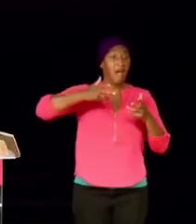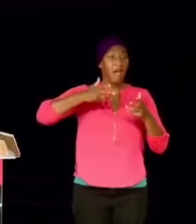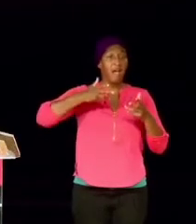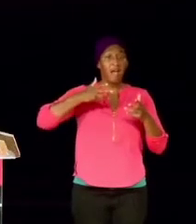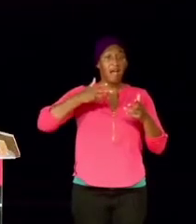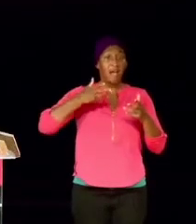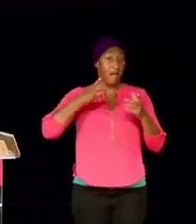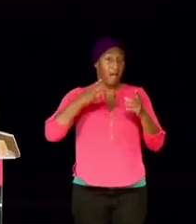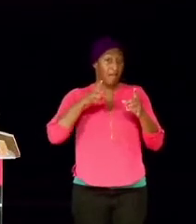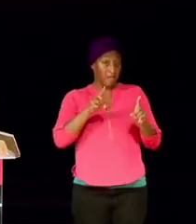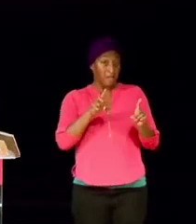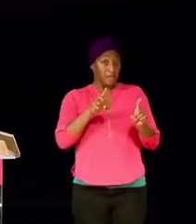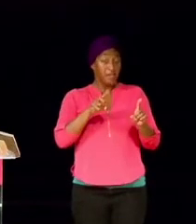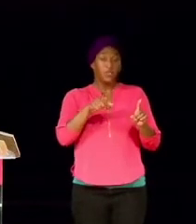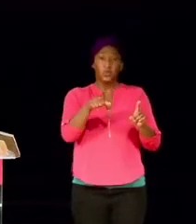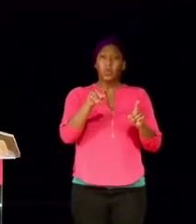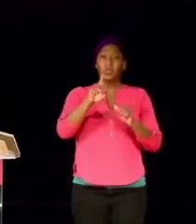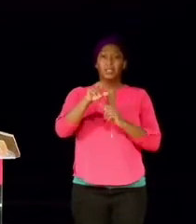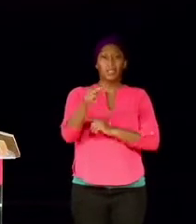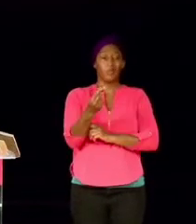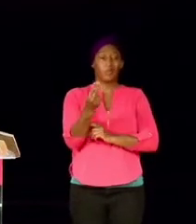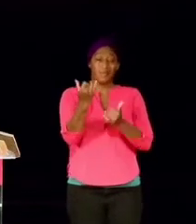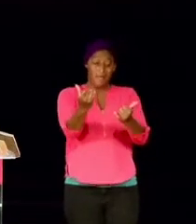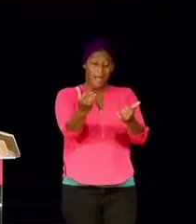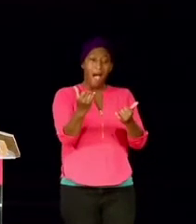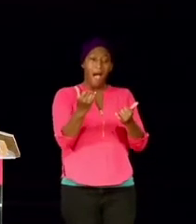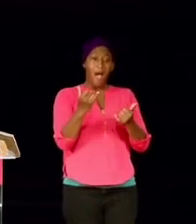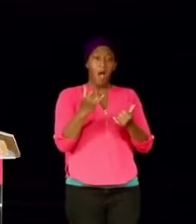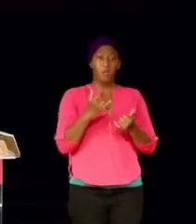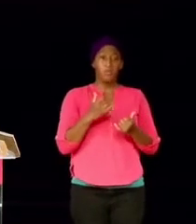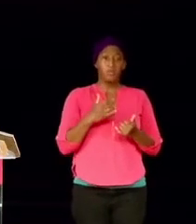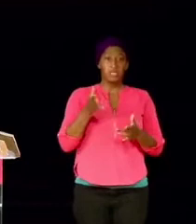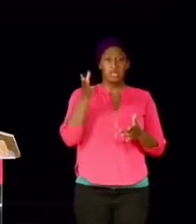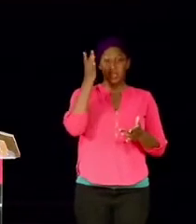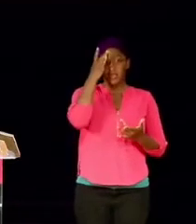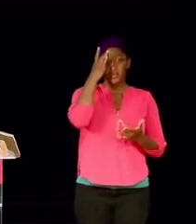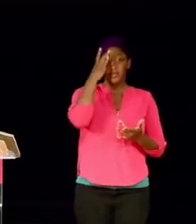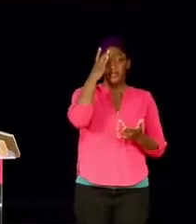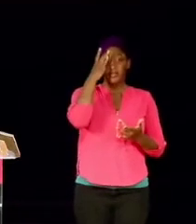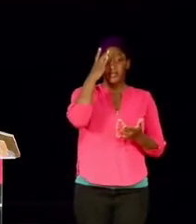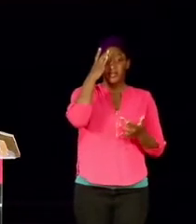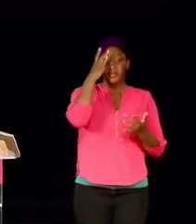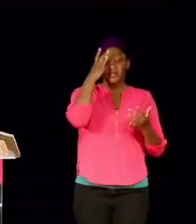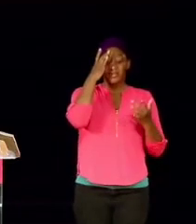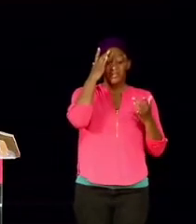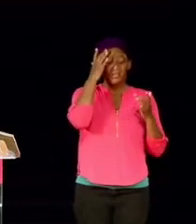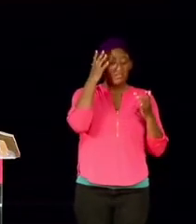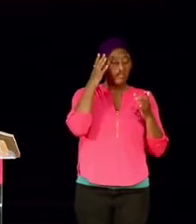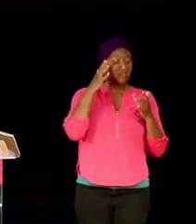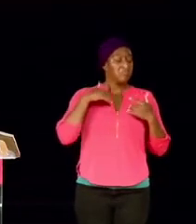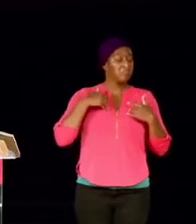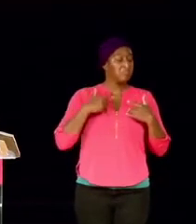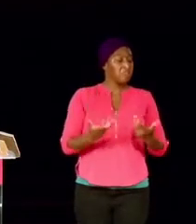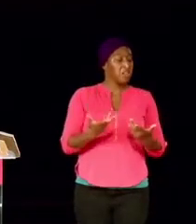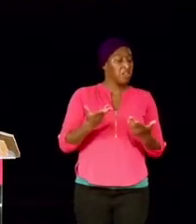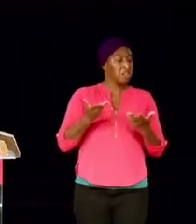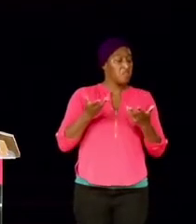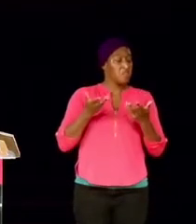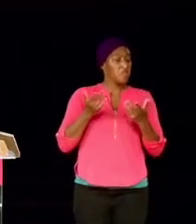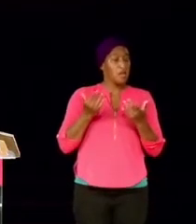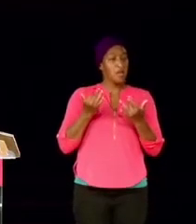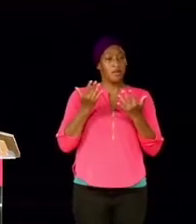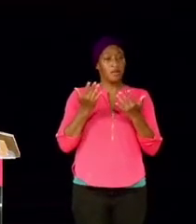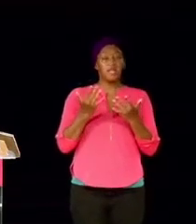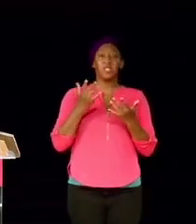So guess what? Sarah was now sick with waiting. She was